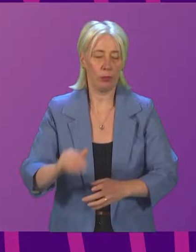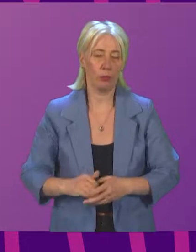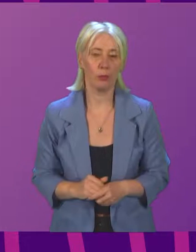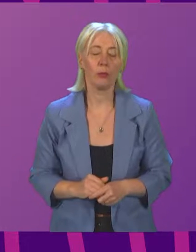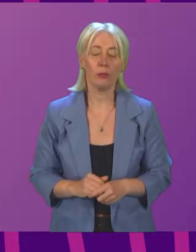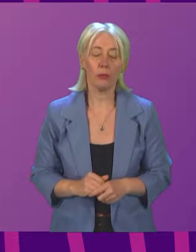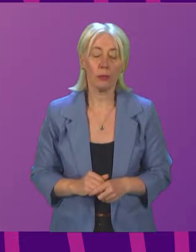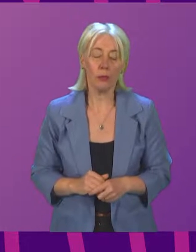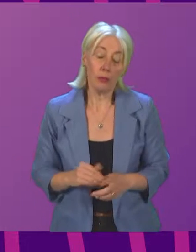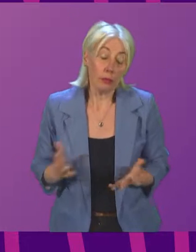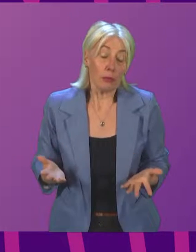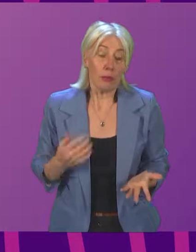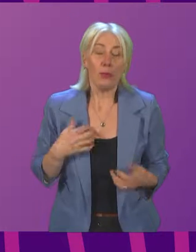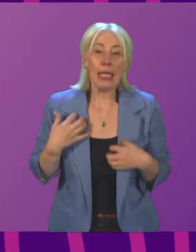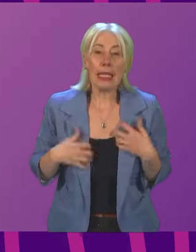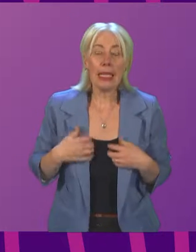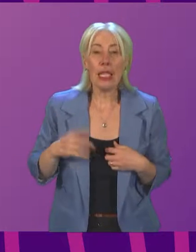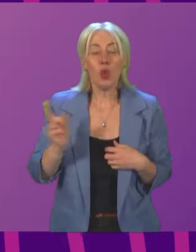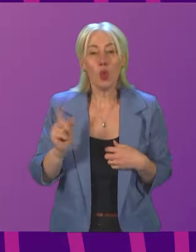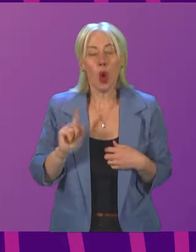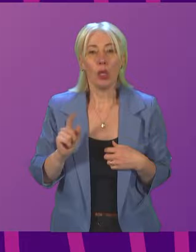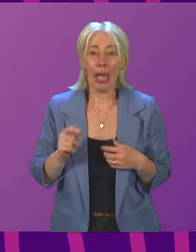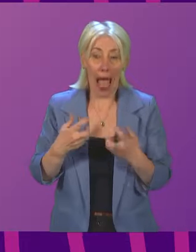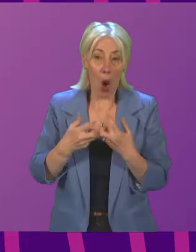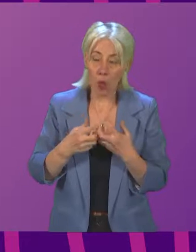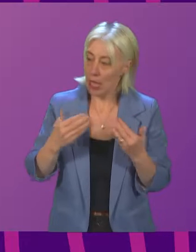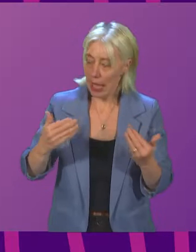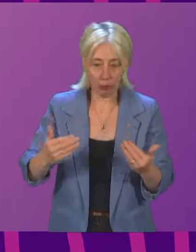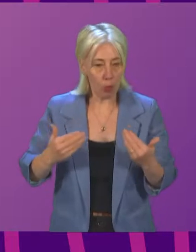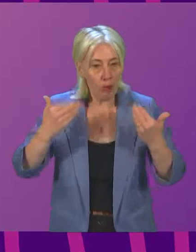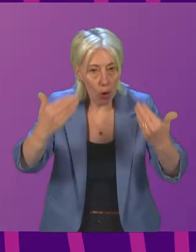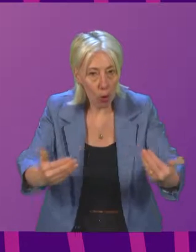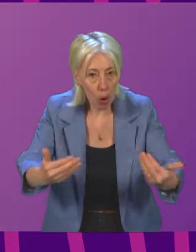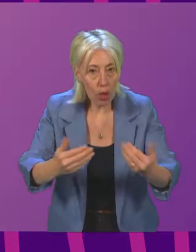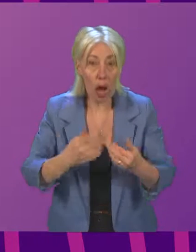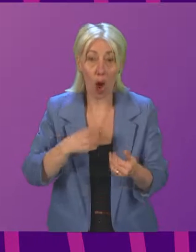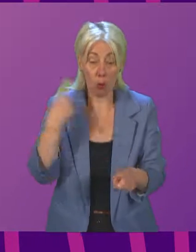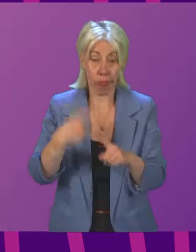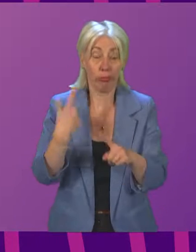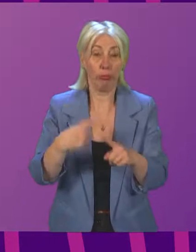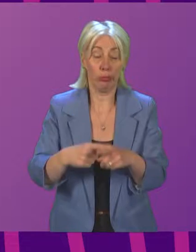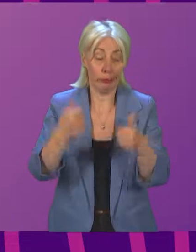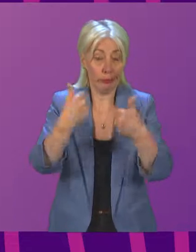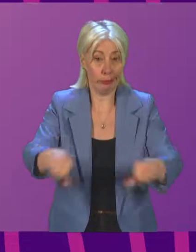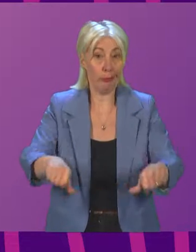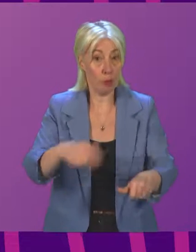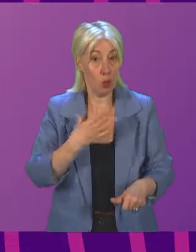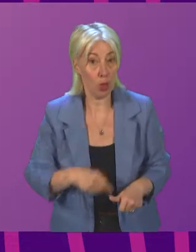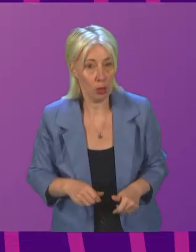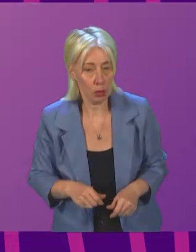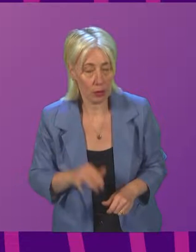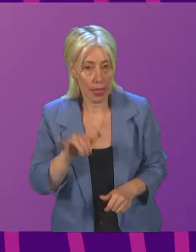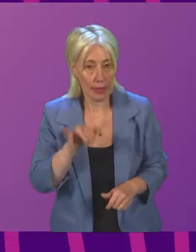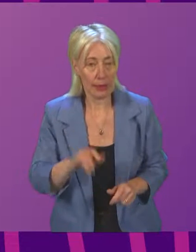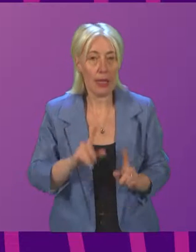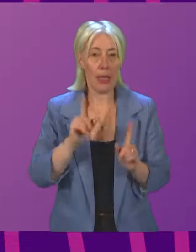as I outlined, what I am keen to do is to find a way forward, and I would like speedy resolution to this situation. One of the reasons